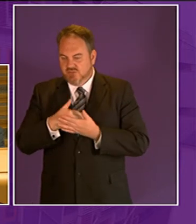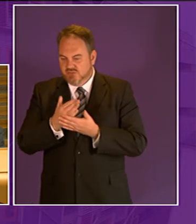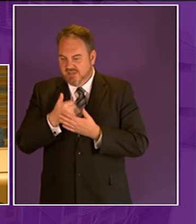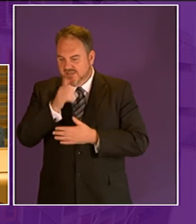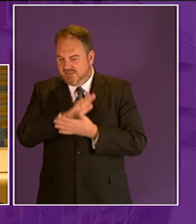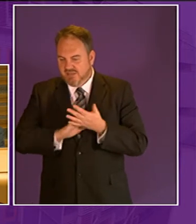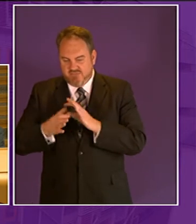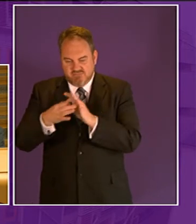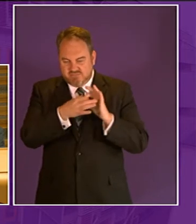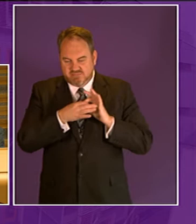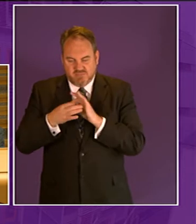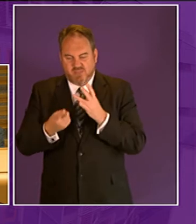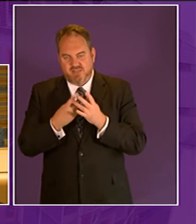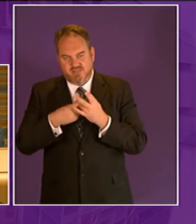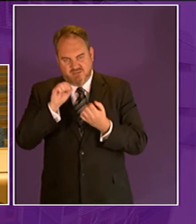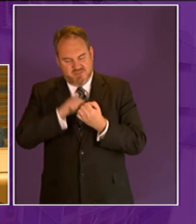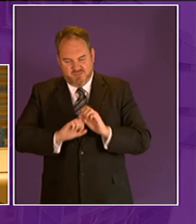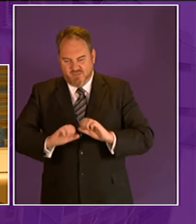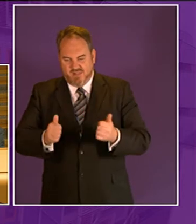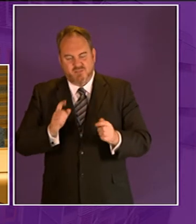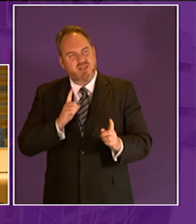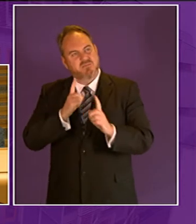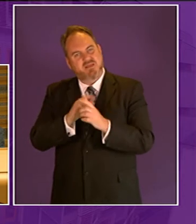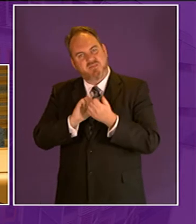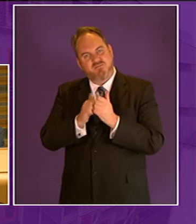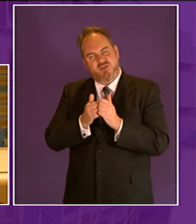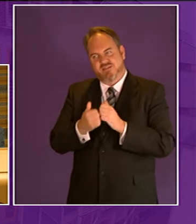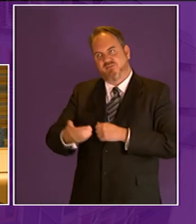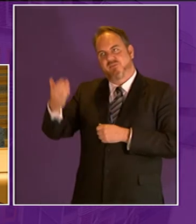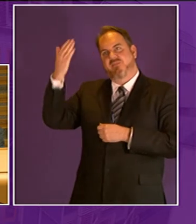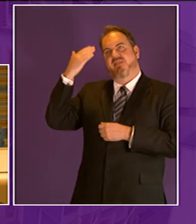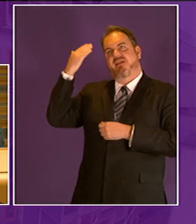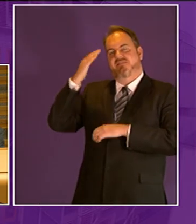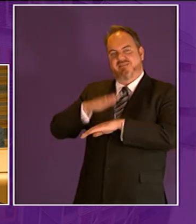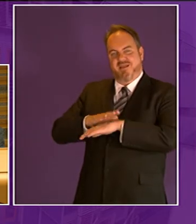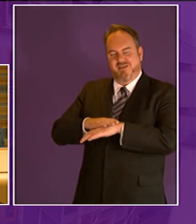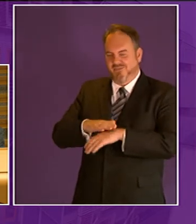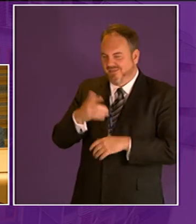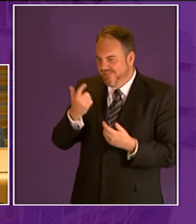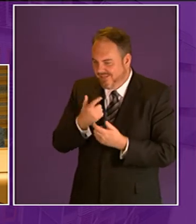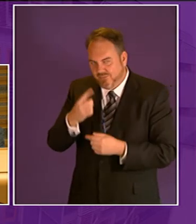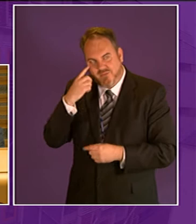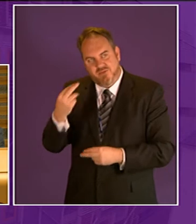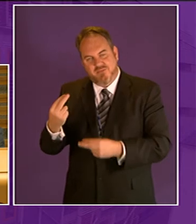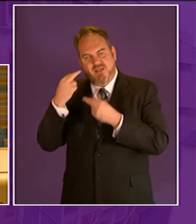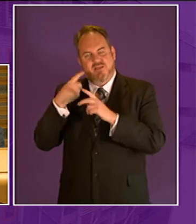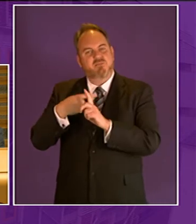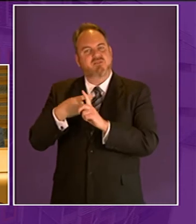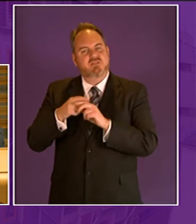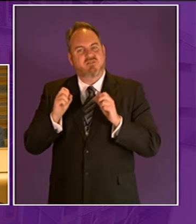remember and every time I meet up with a friend from back then it always comes up yes we learned what we're supposed to in a real live environment we